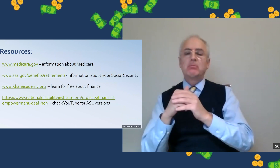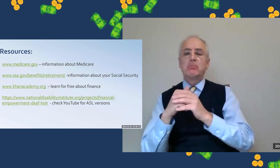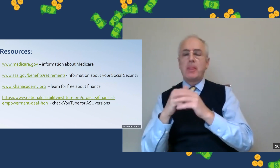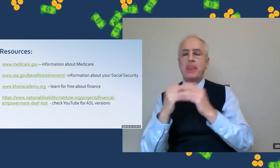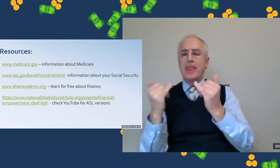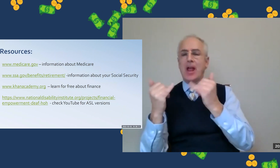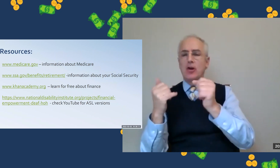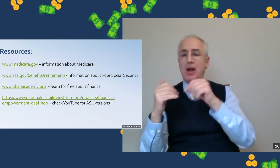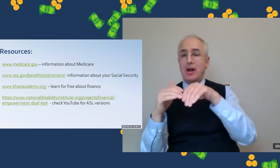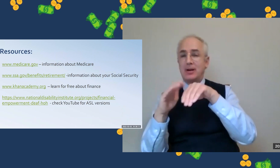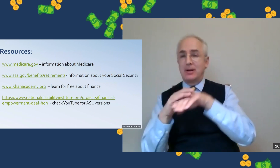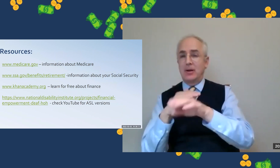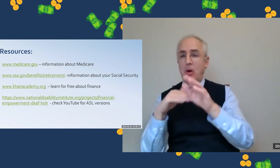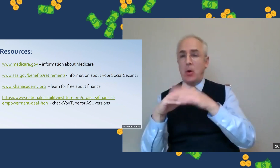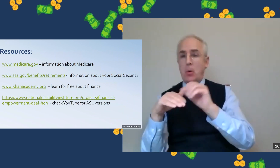So that's an important thing to check.